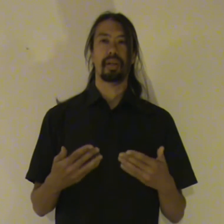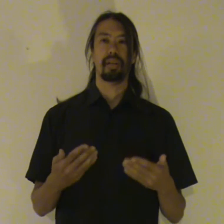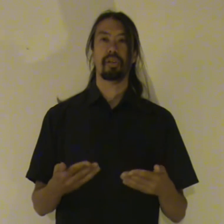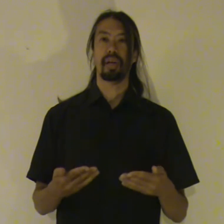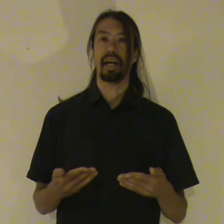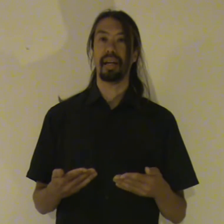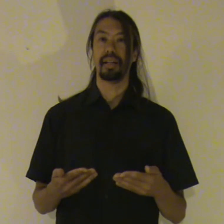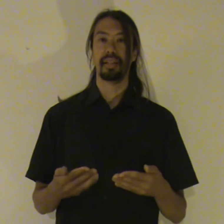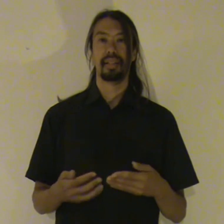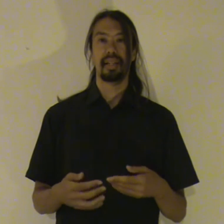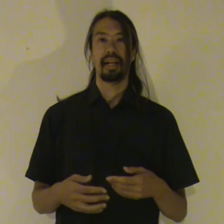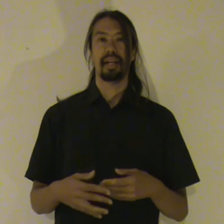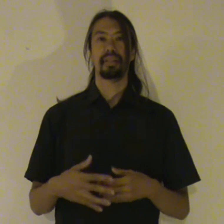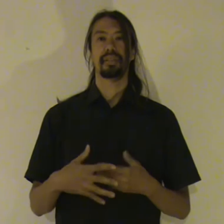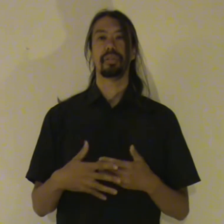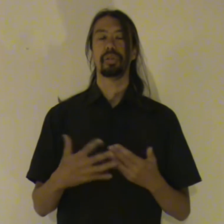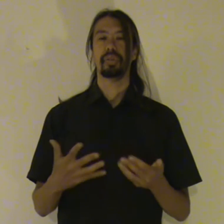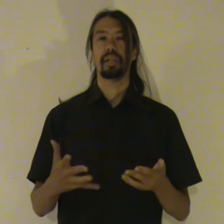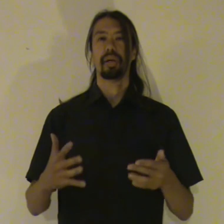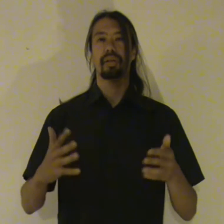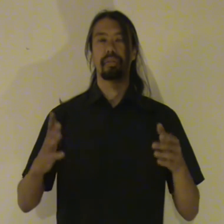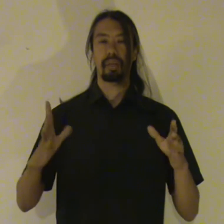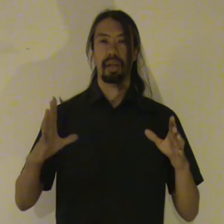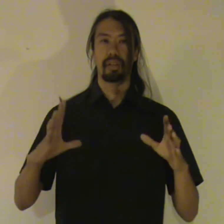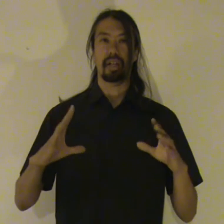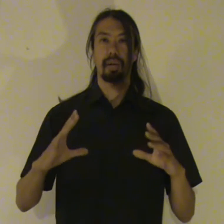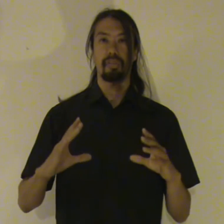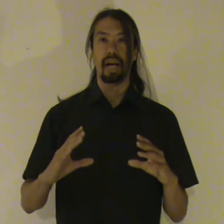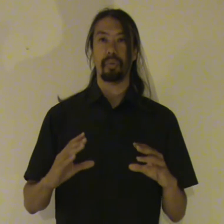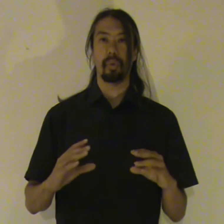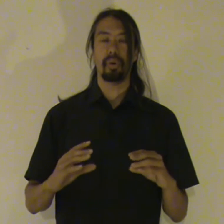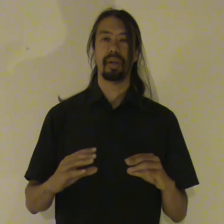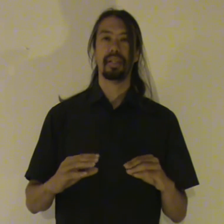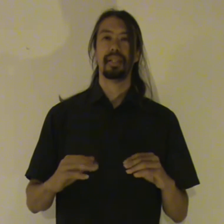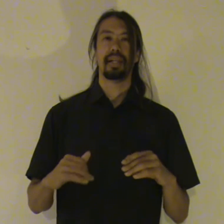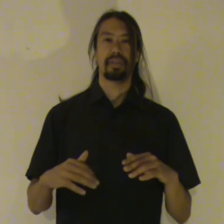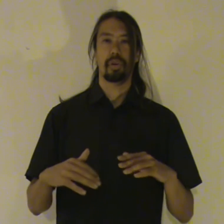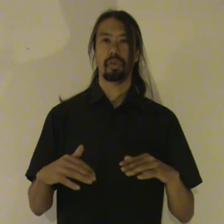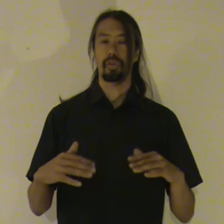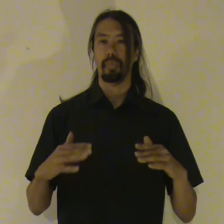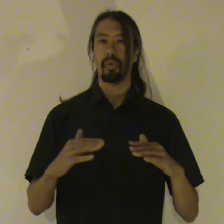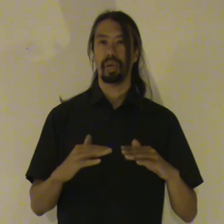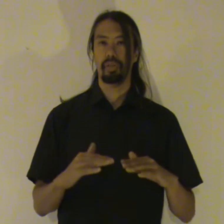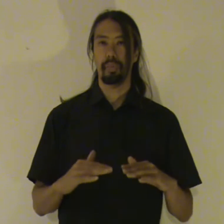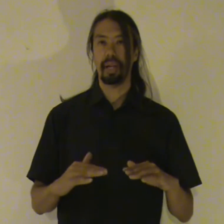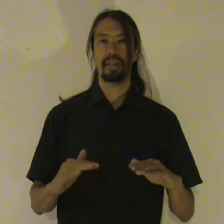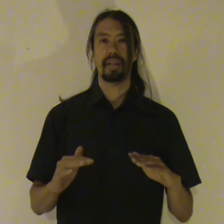is okay. And usually when the client comes down more. And goes also more into a meditative